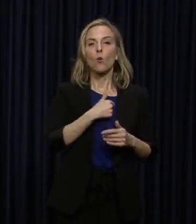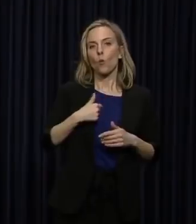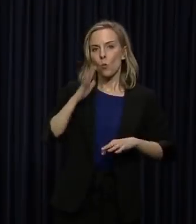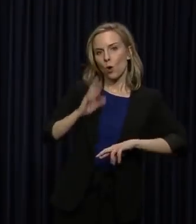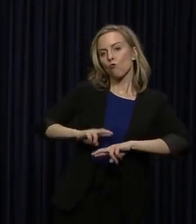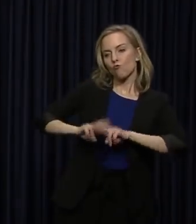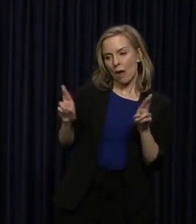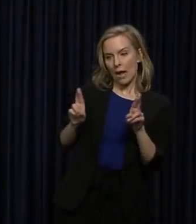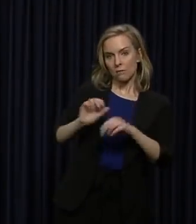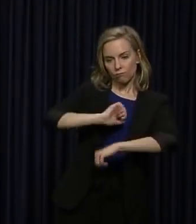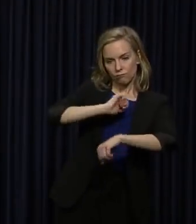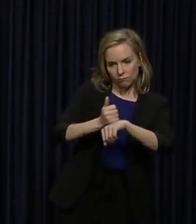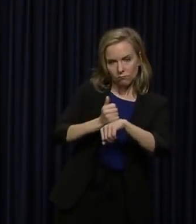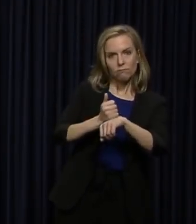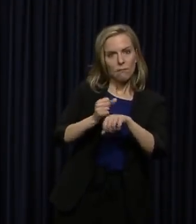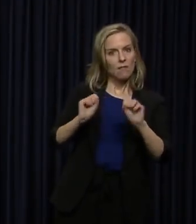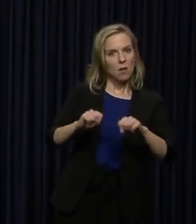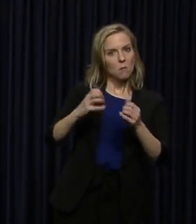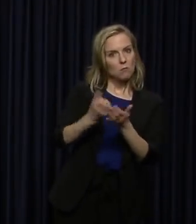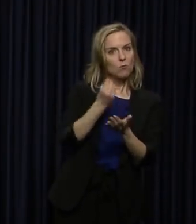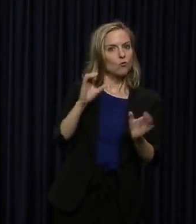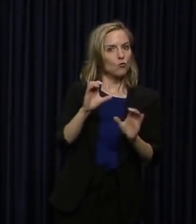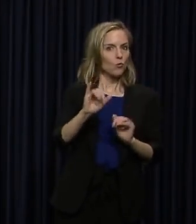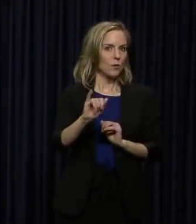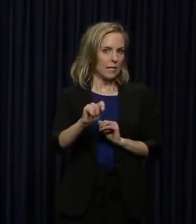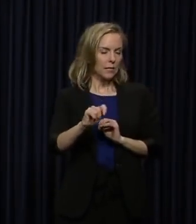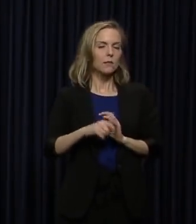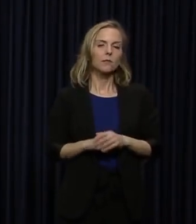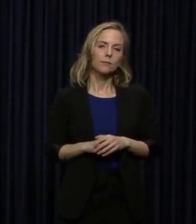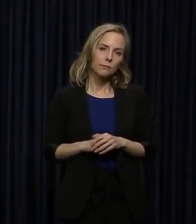capability is in Kentucky to do it.